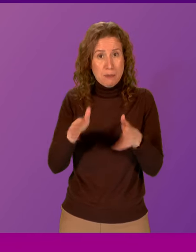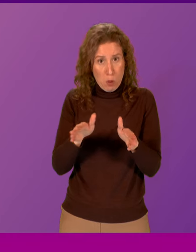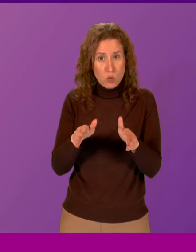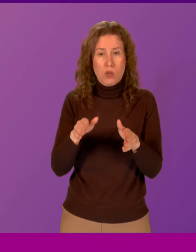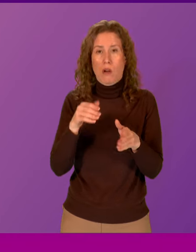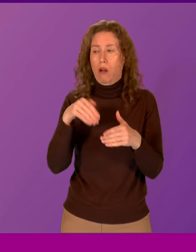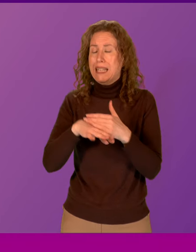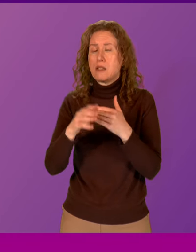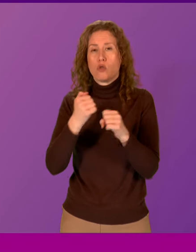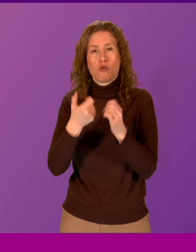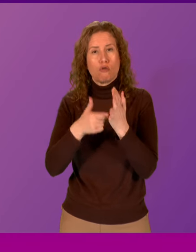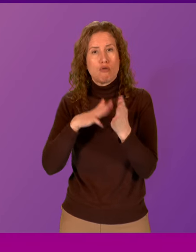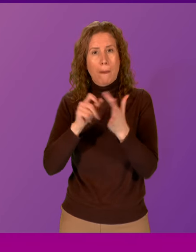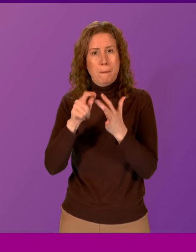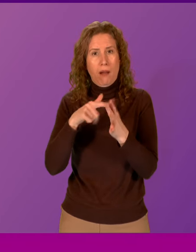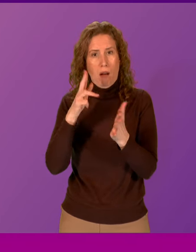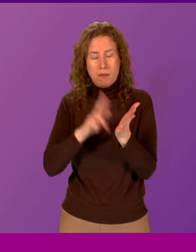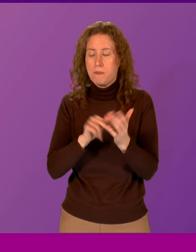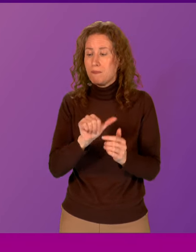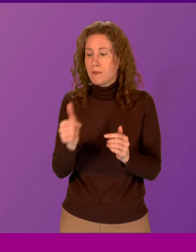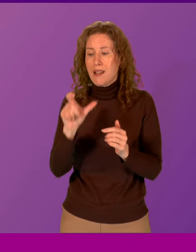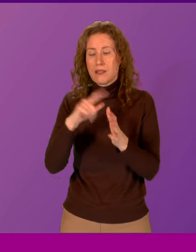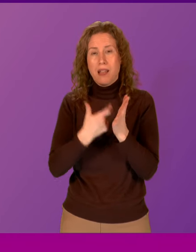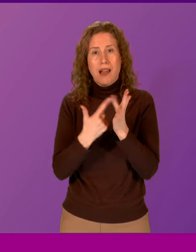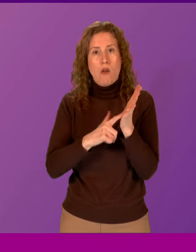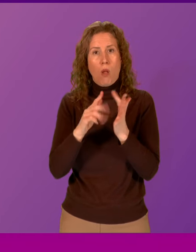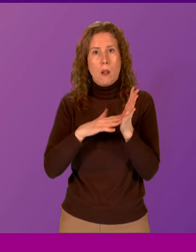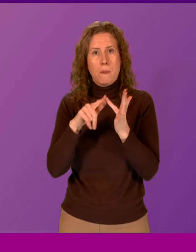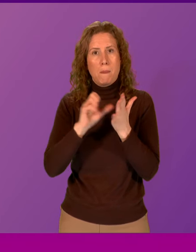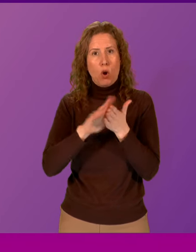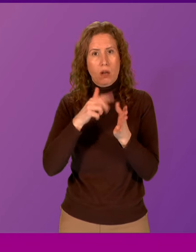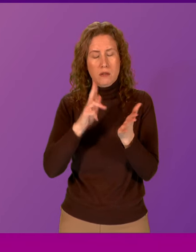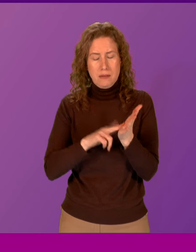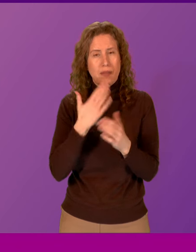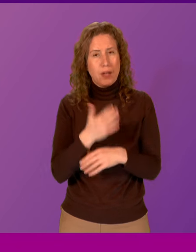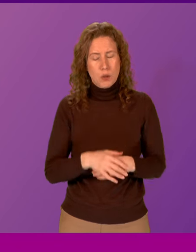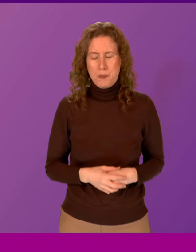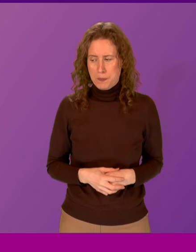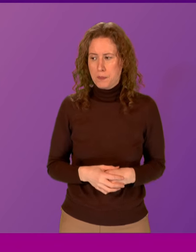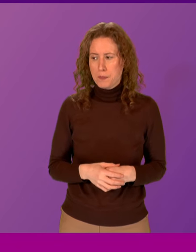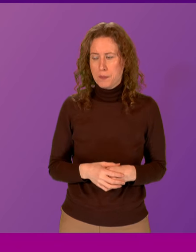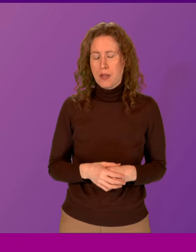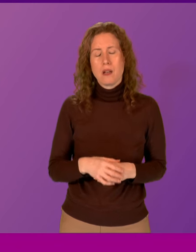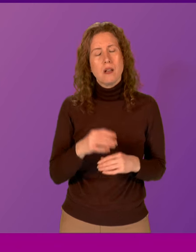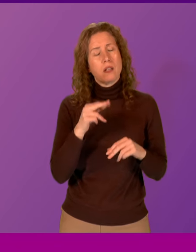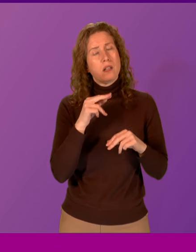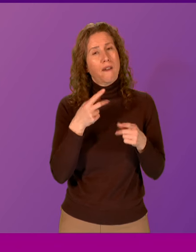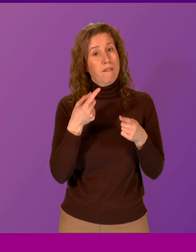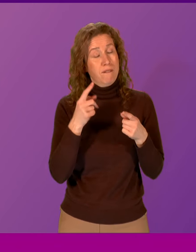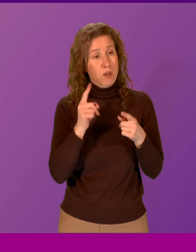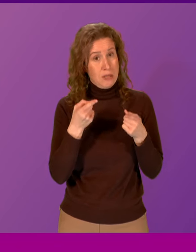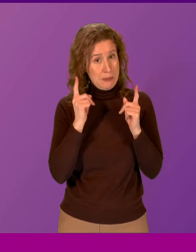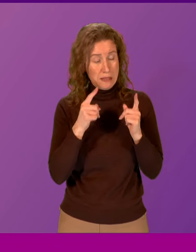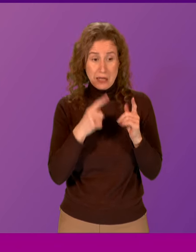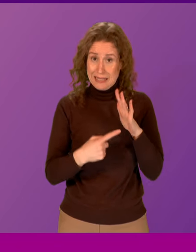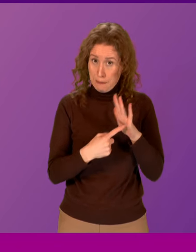care in Grampian. Carol Mockin. Thank you, President Officer. Given the importance the First Minister places on this